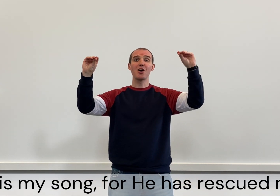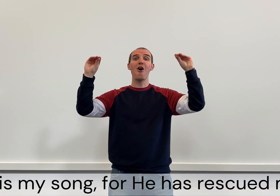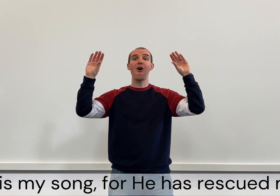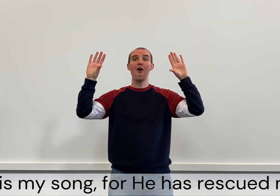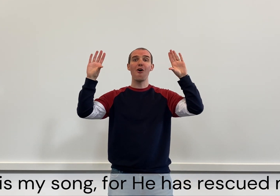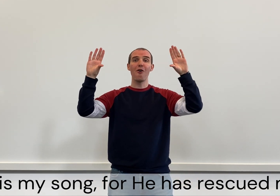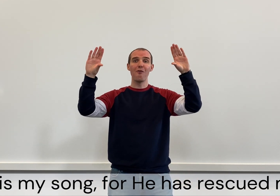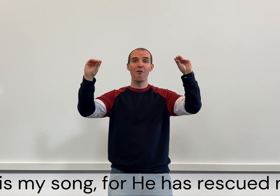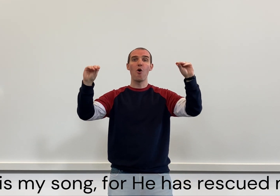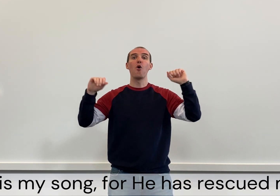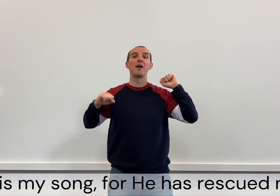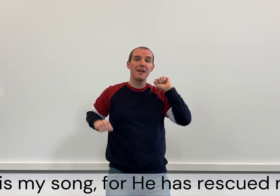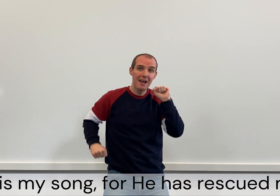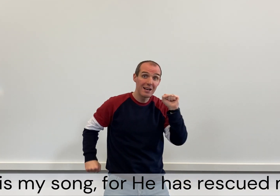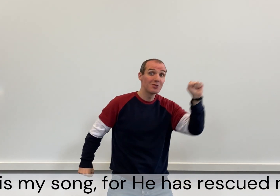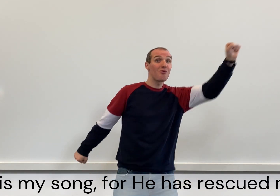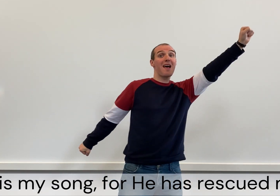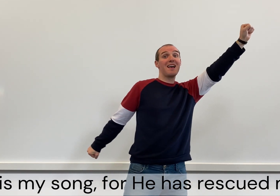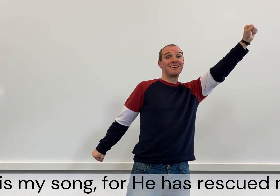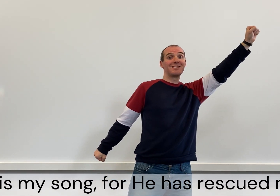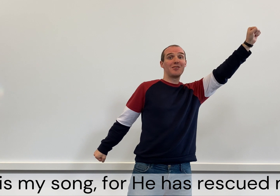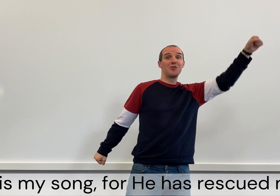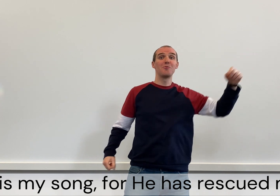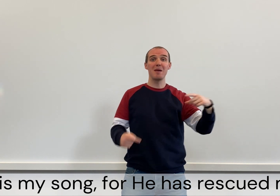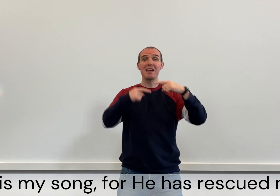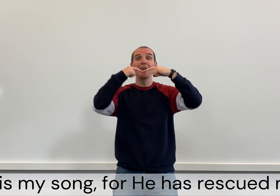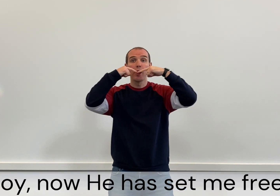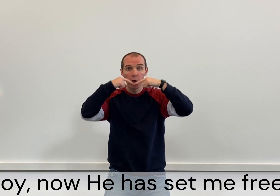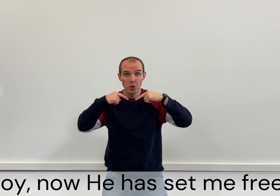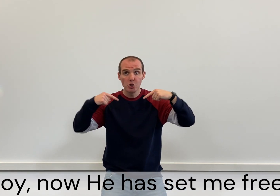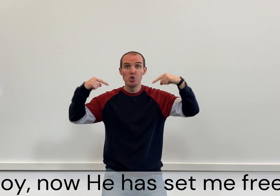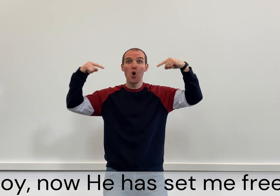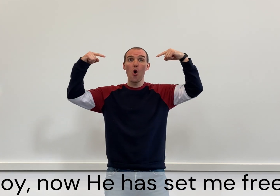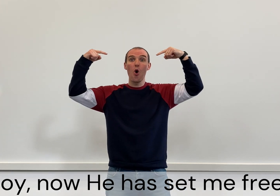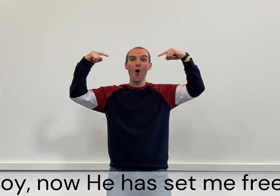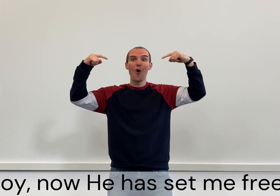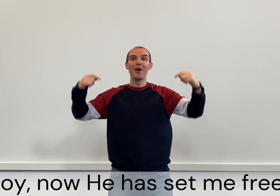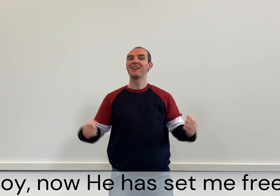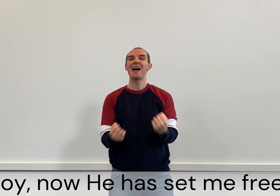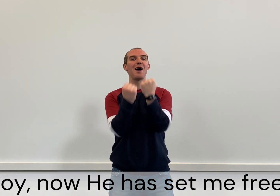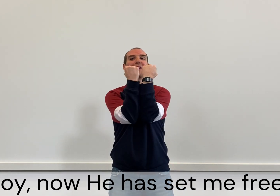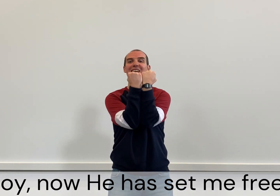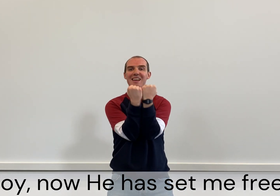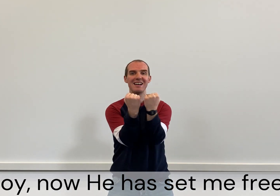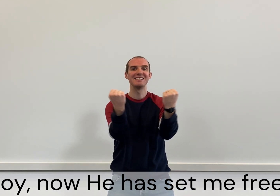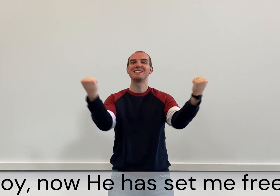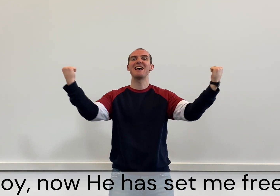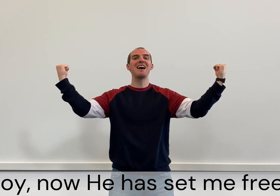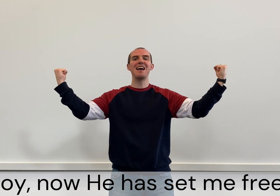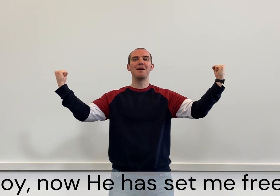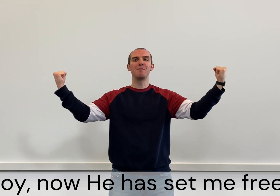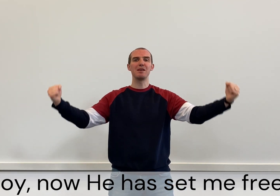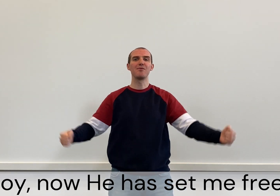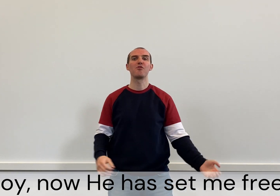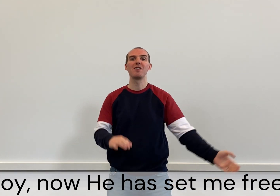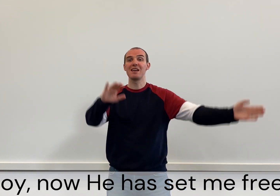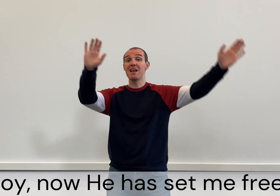song, for He has rescued me. Joy, now He has set me free.